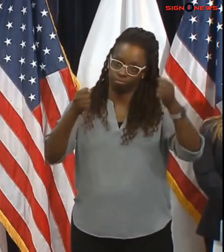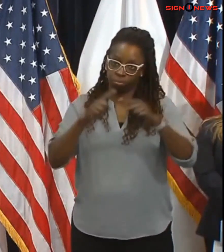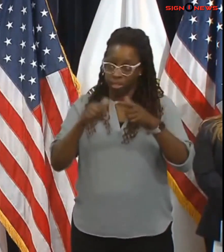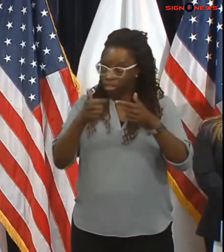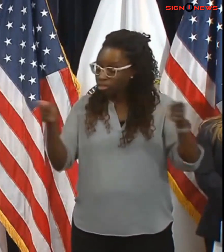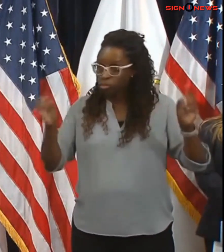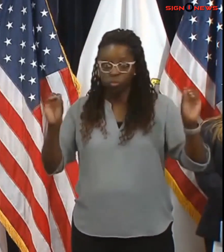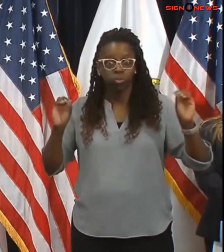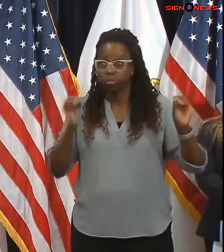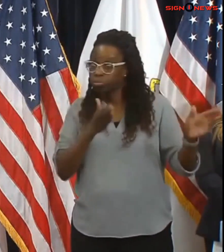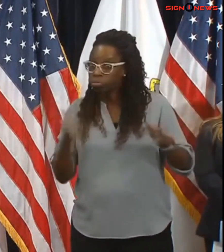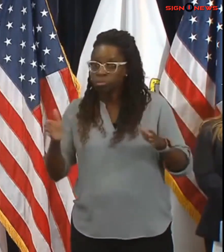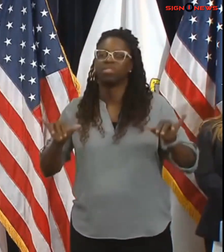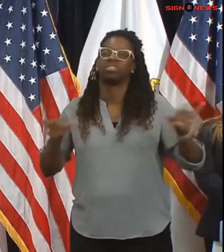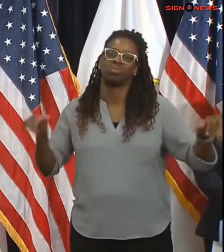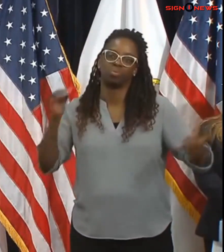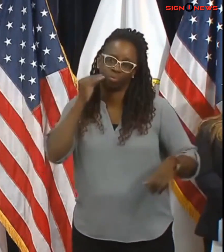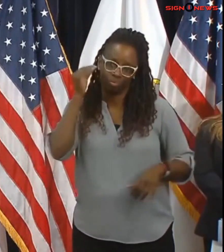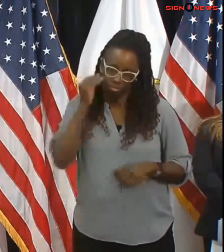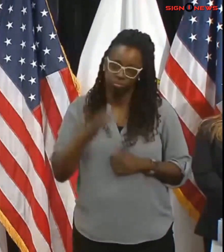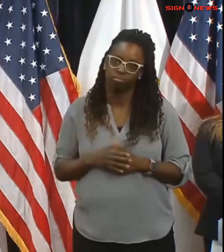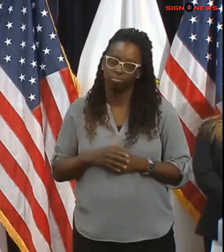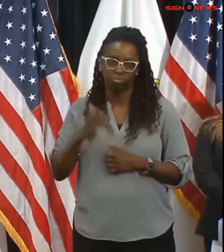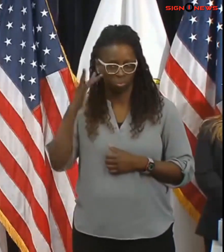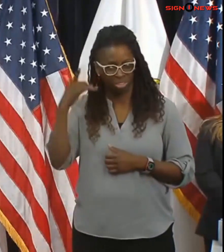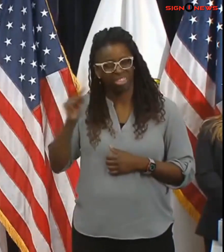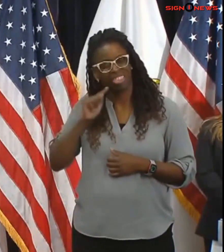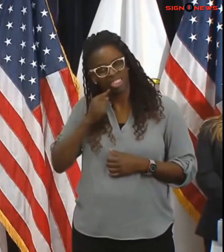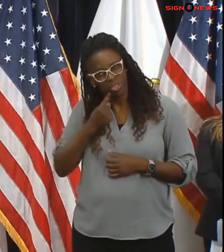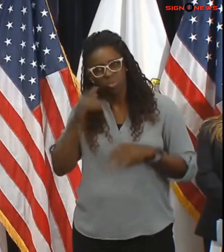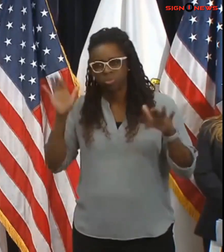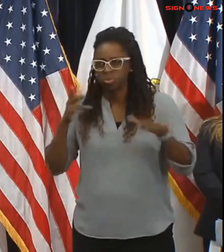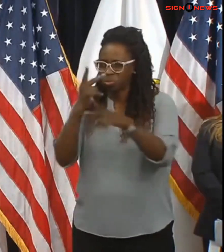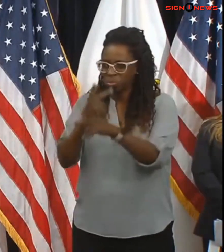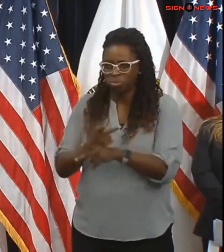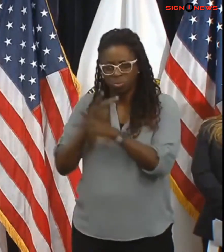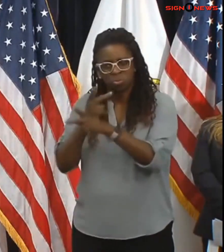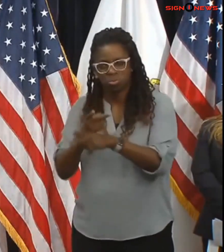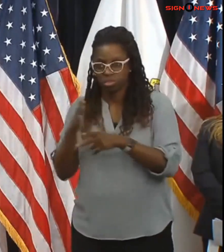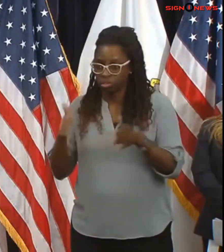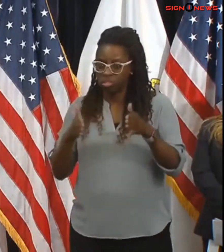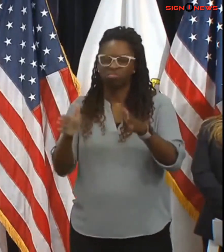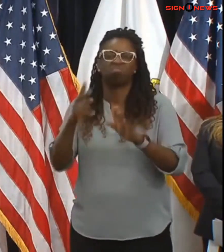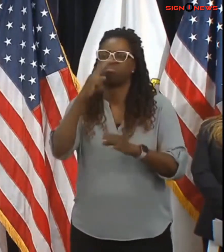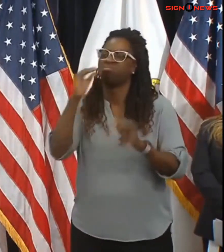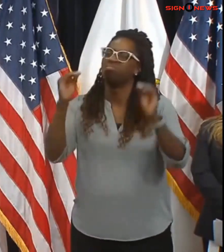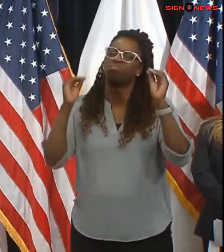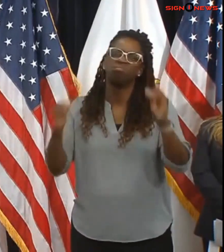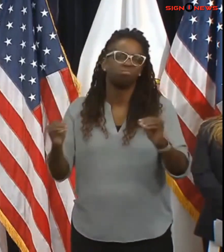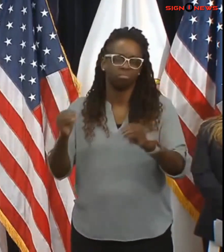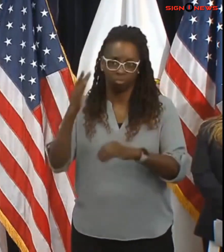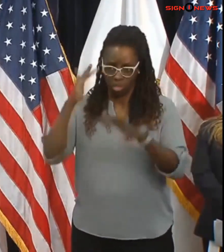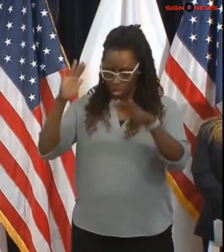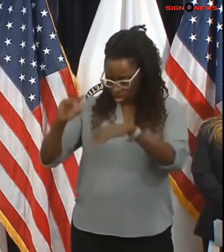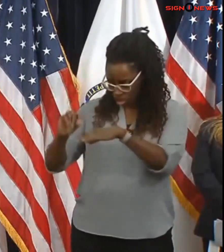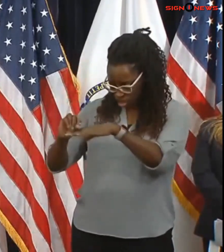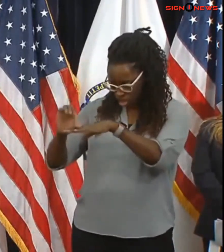because in many respects the roads in most areas will be a constant constant